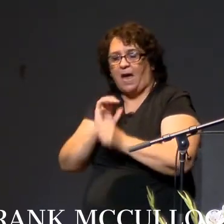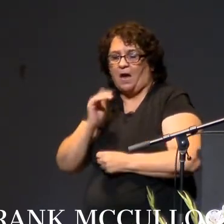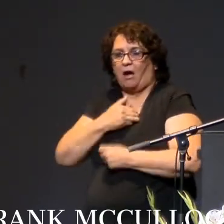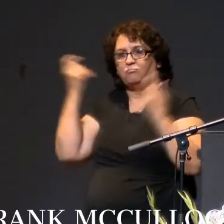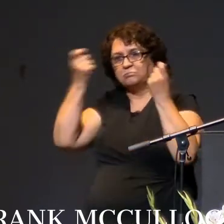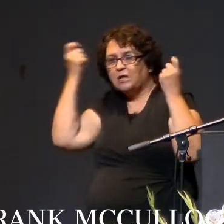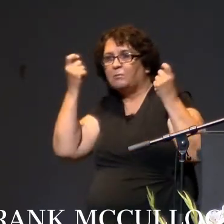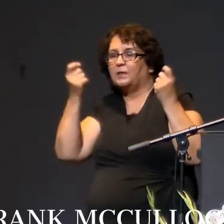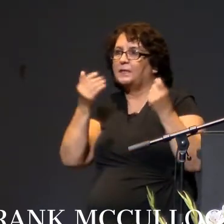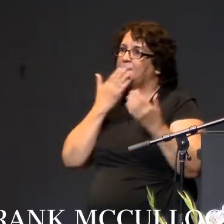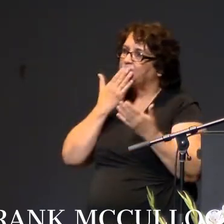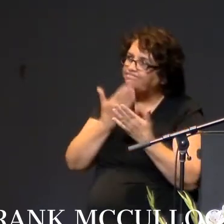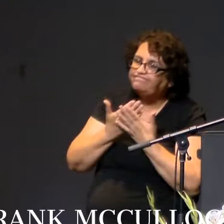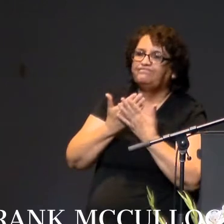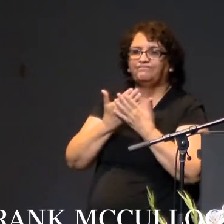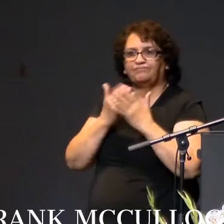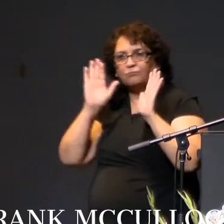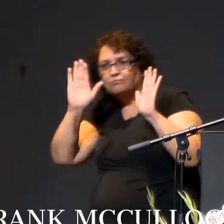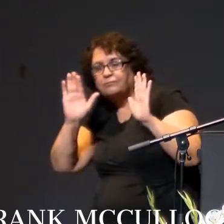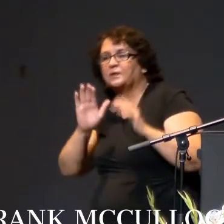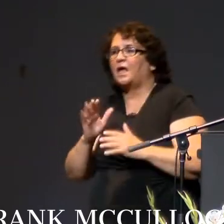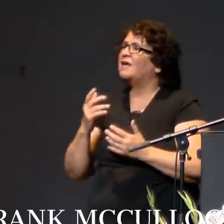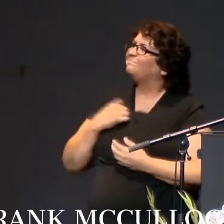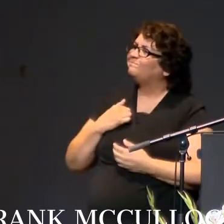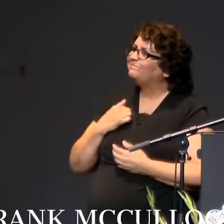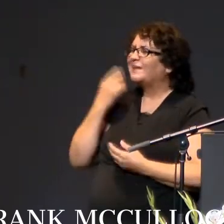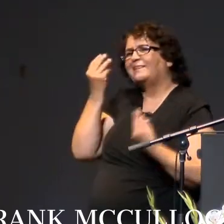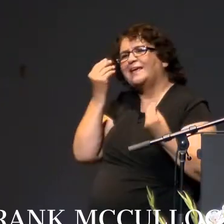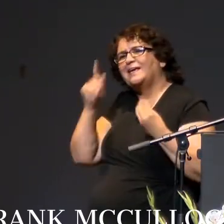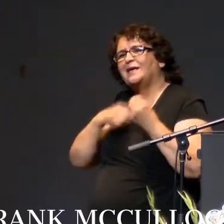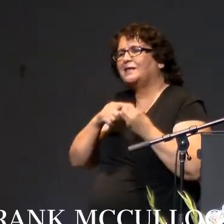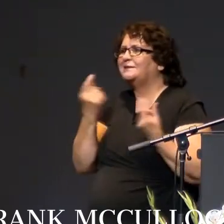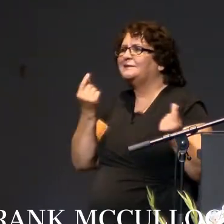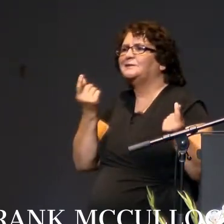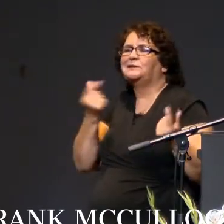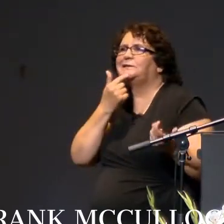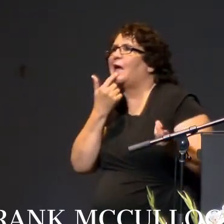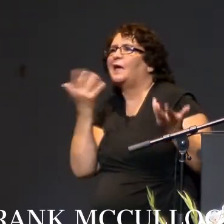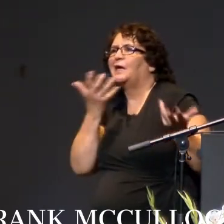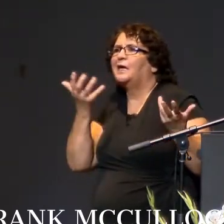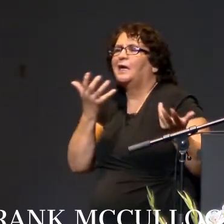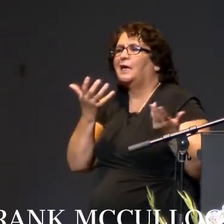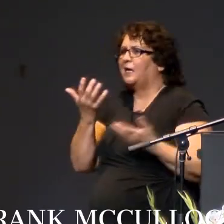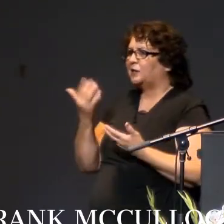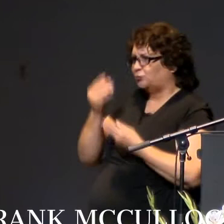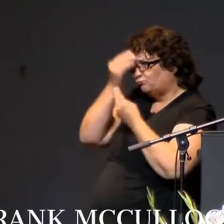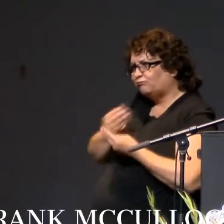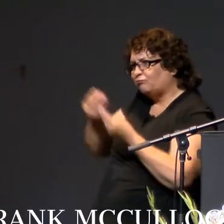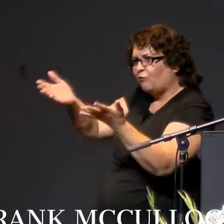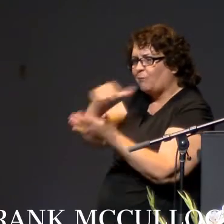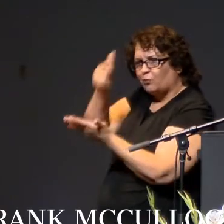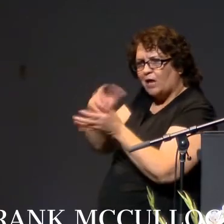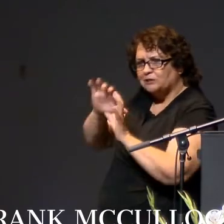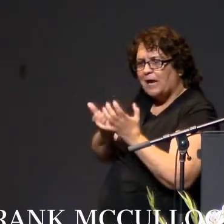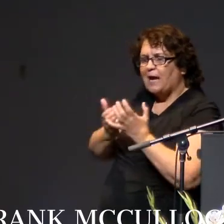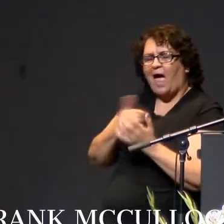I was thinking about what I was going to say to the graduating class of 2018. I asked Liz, what are some themes of this year's graduating class?